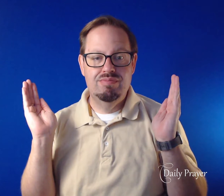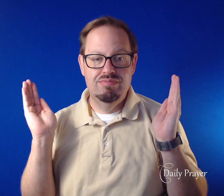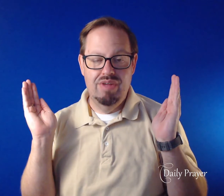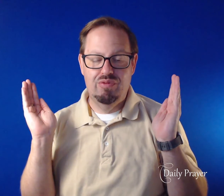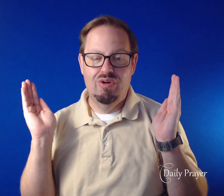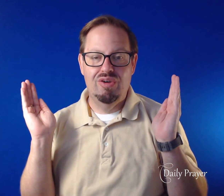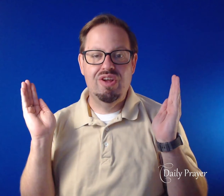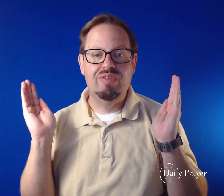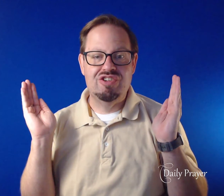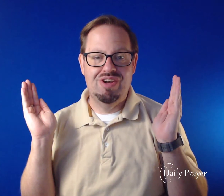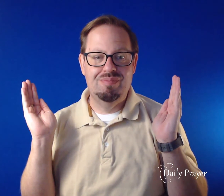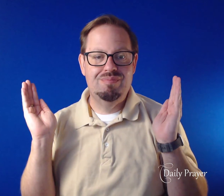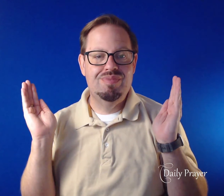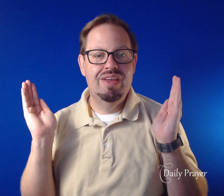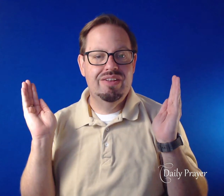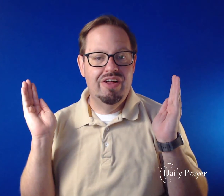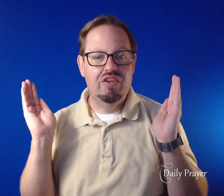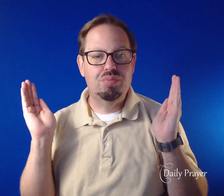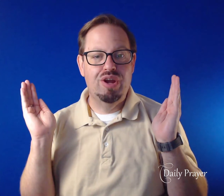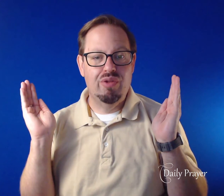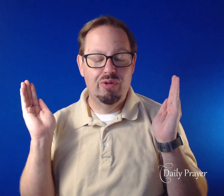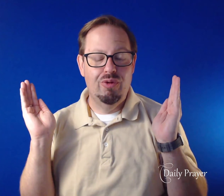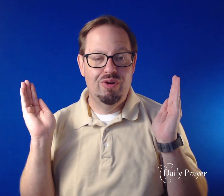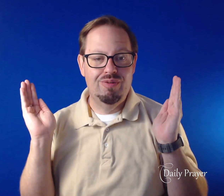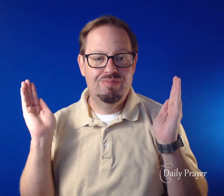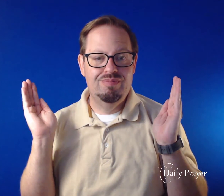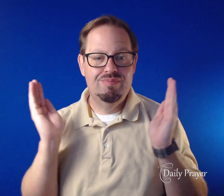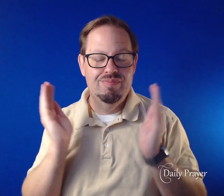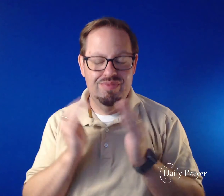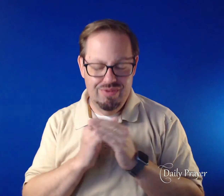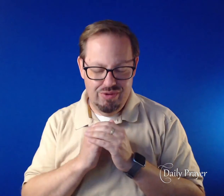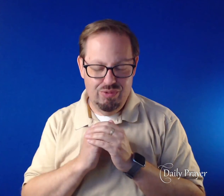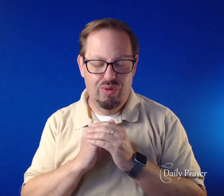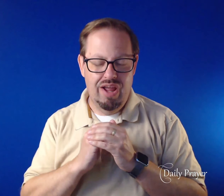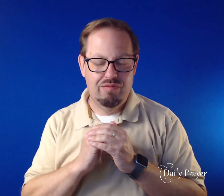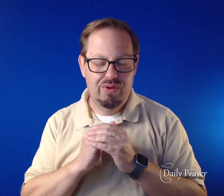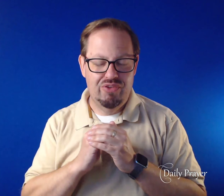and for our salvation, let us pray to the Lord. Lord, have mercy.